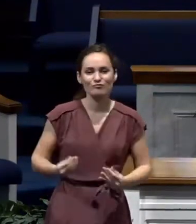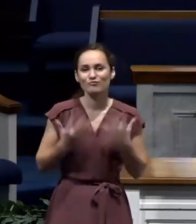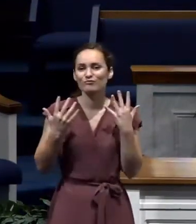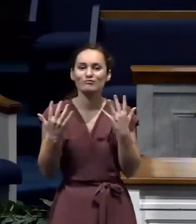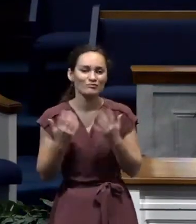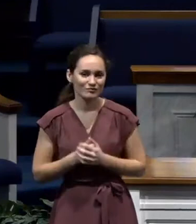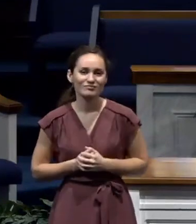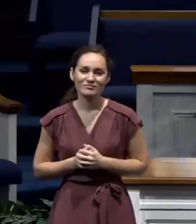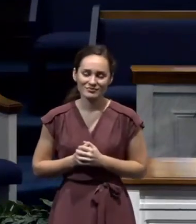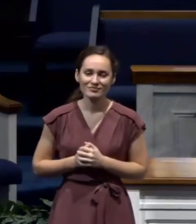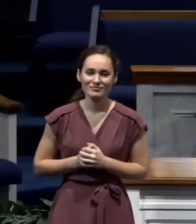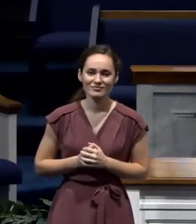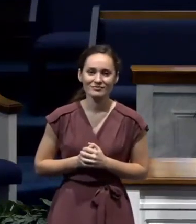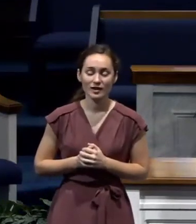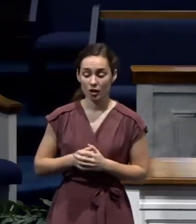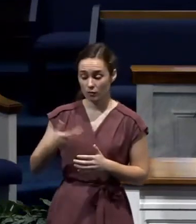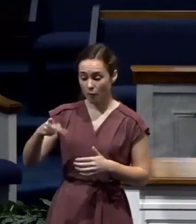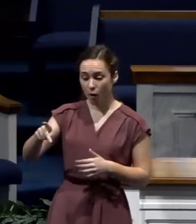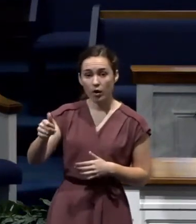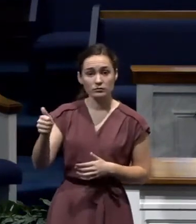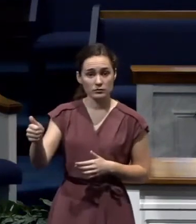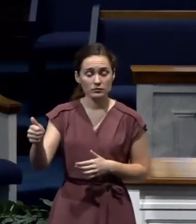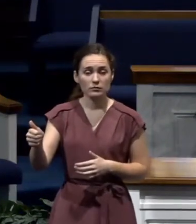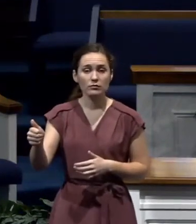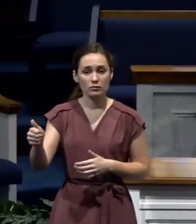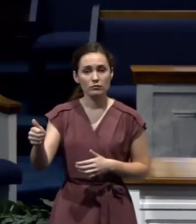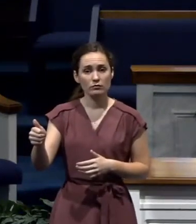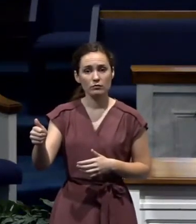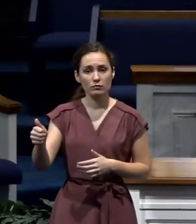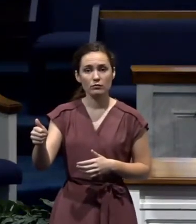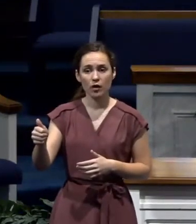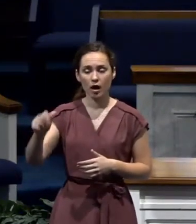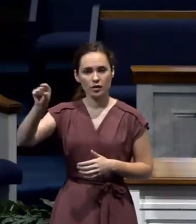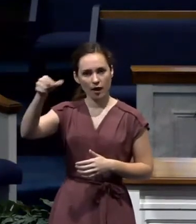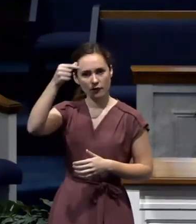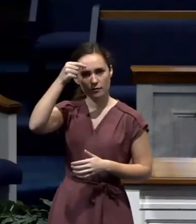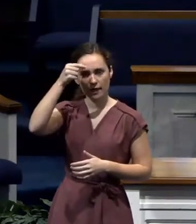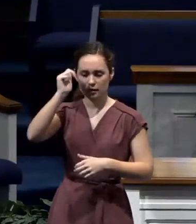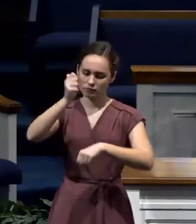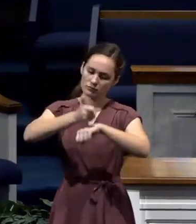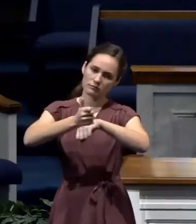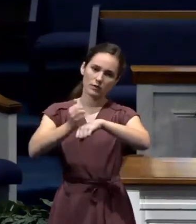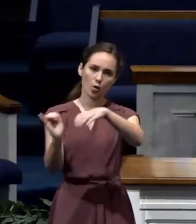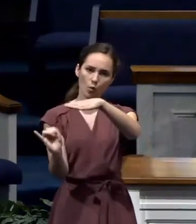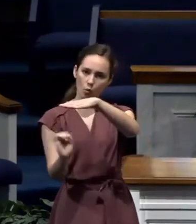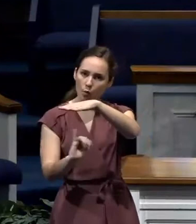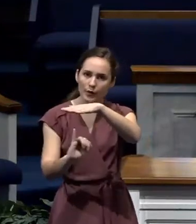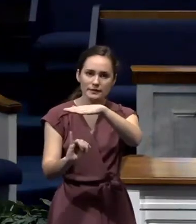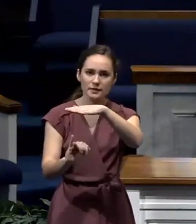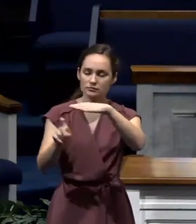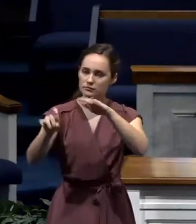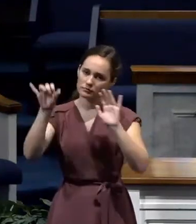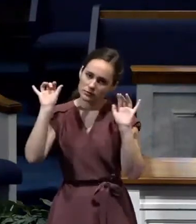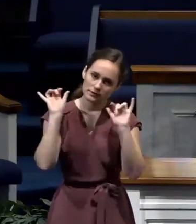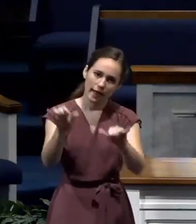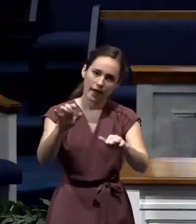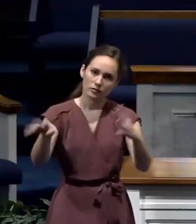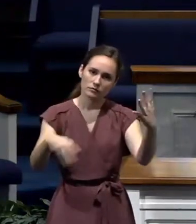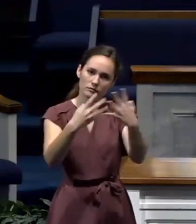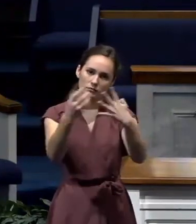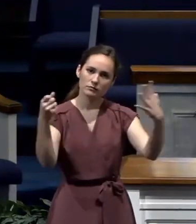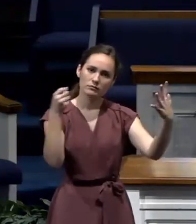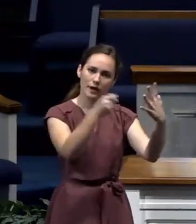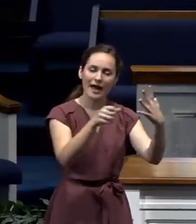Now, Paul, while he was in this government enforced quarantine, he had great joy. And why was that?